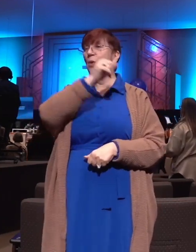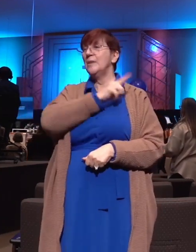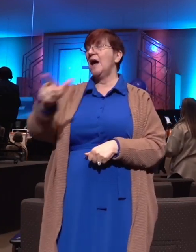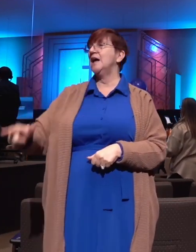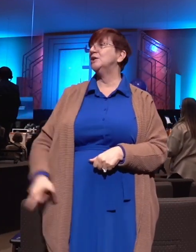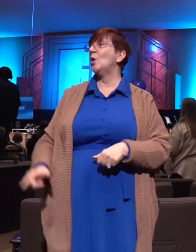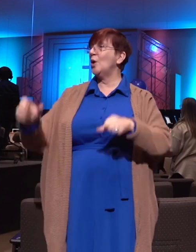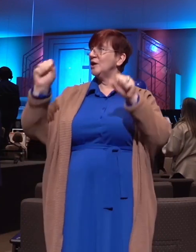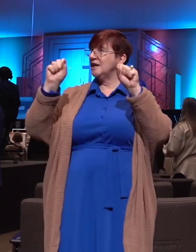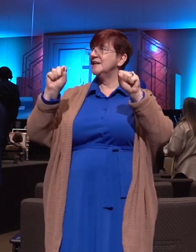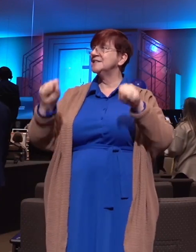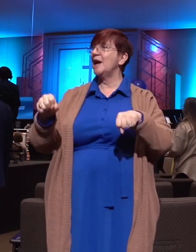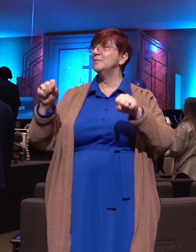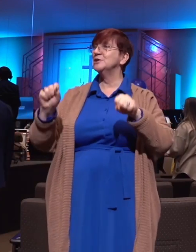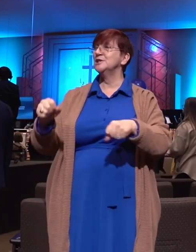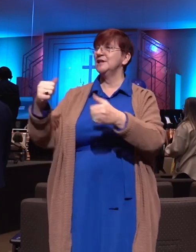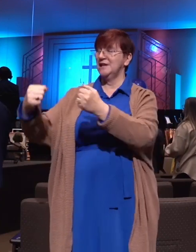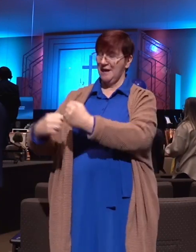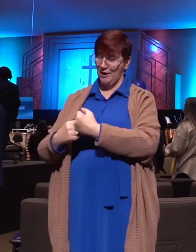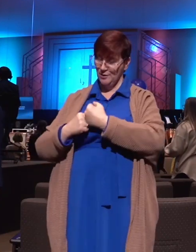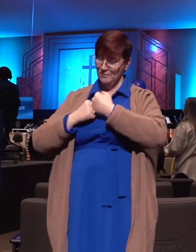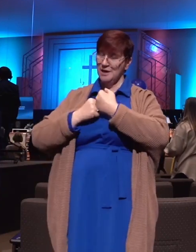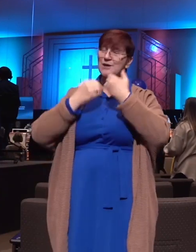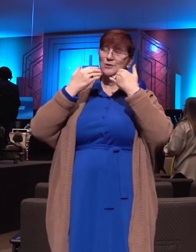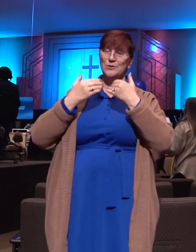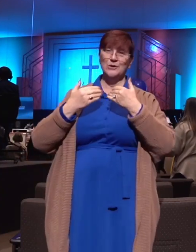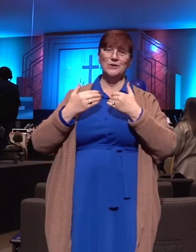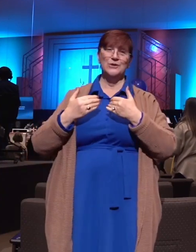my lord is able to carry me through